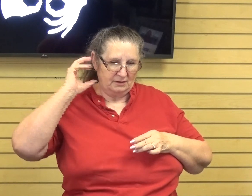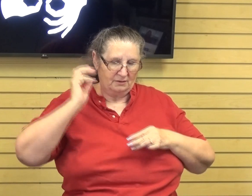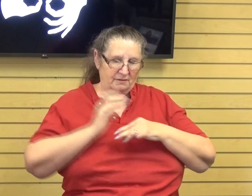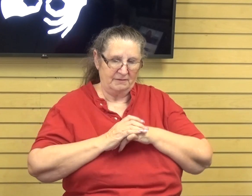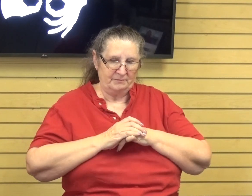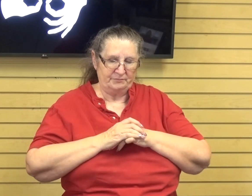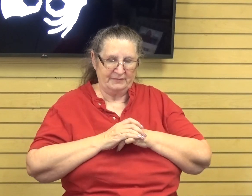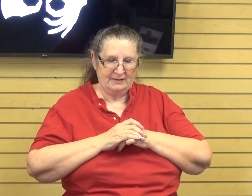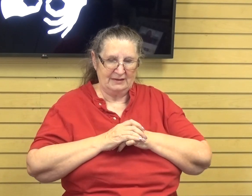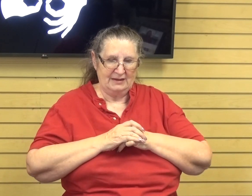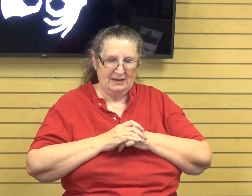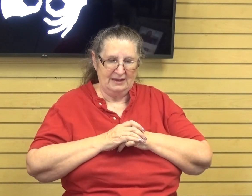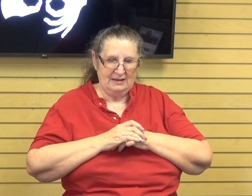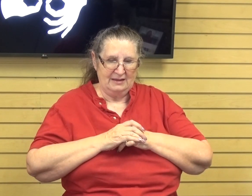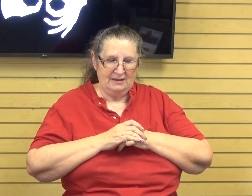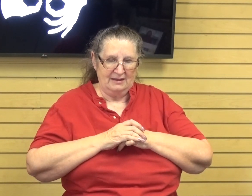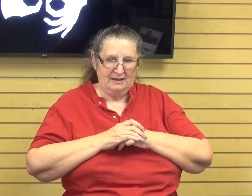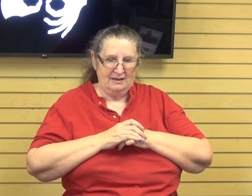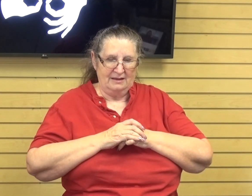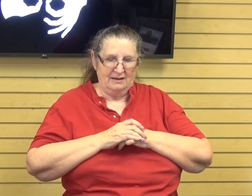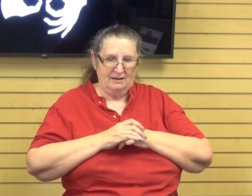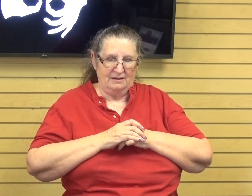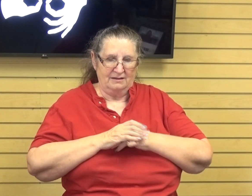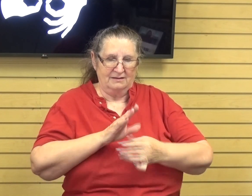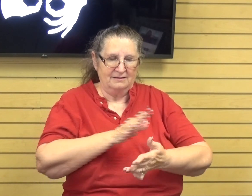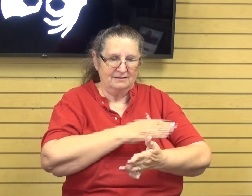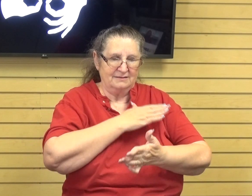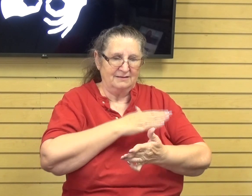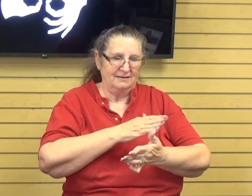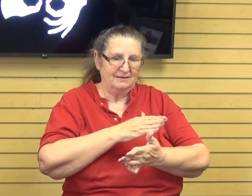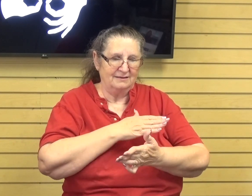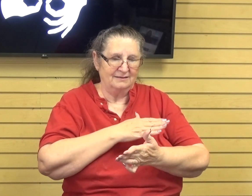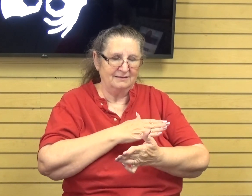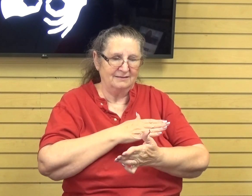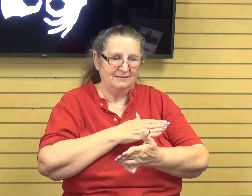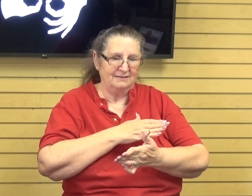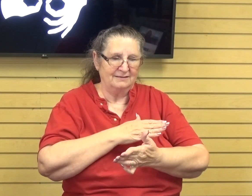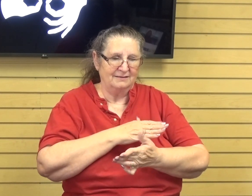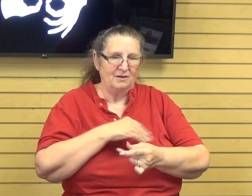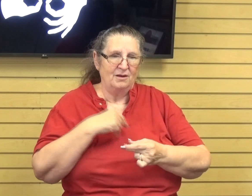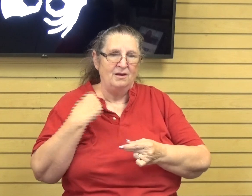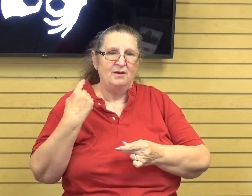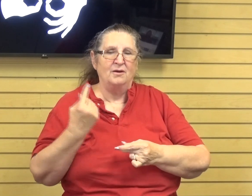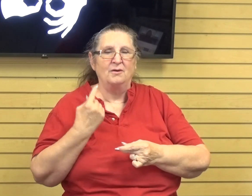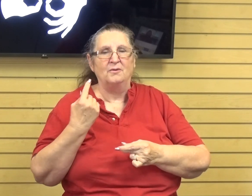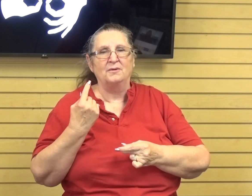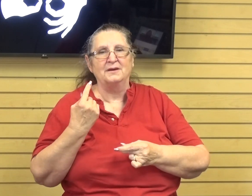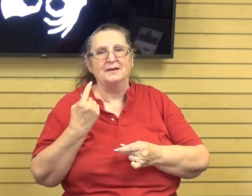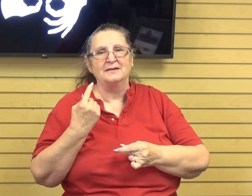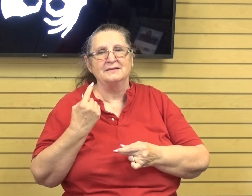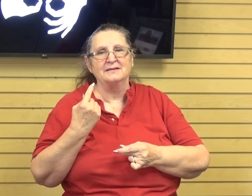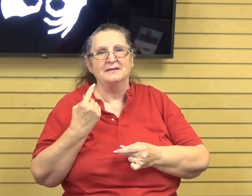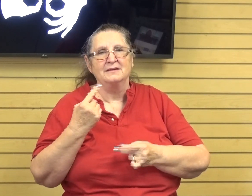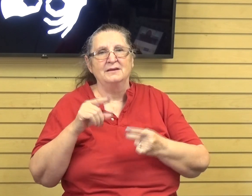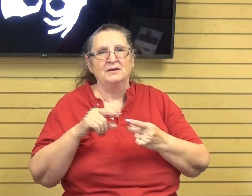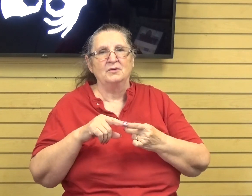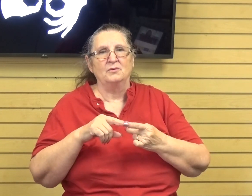just, I lose it. The song, there's a song that plays all the time when I'm feeling down and